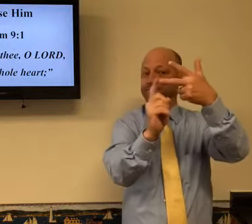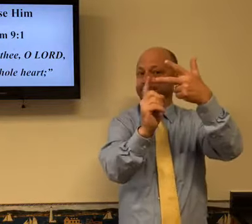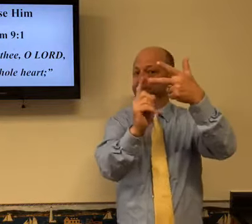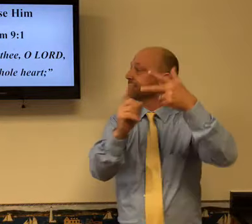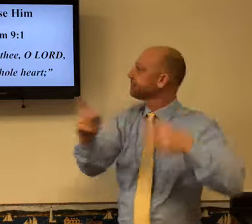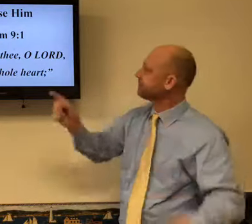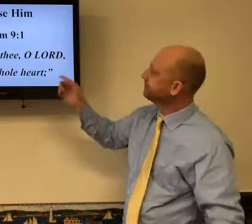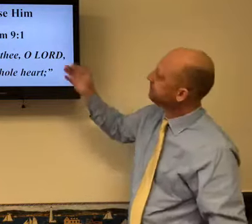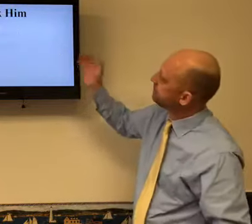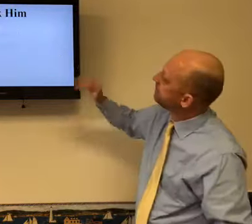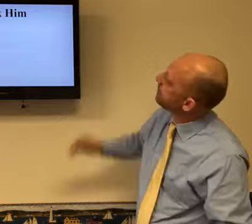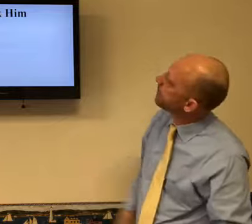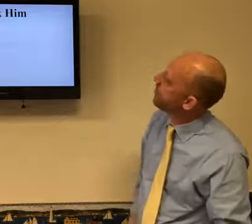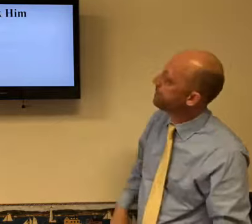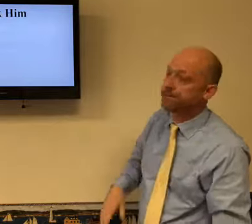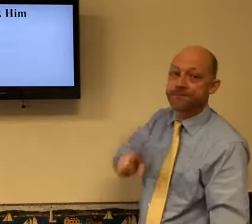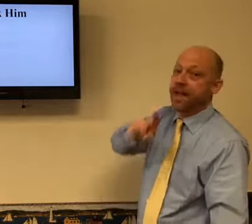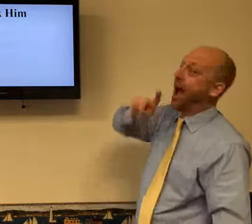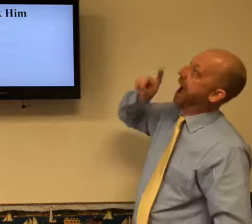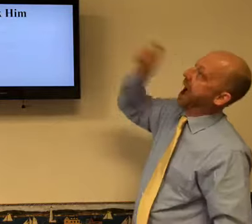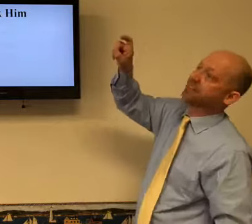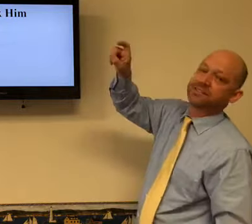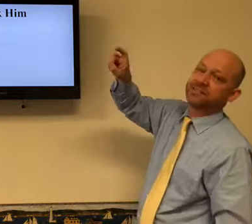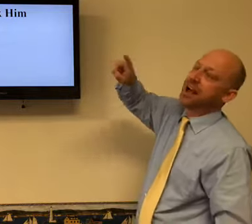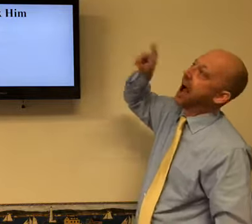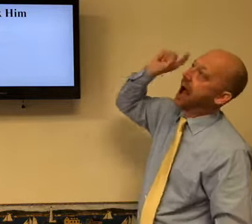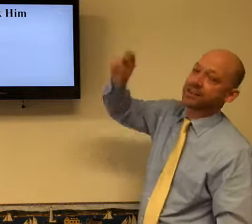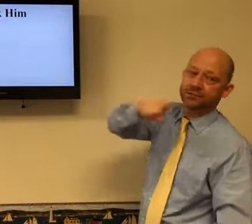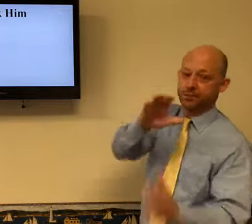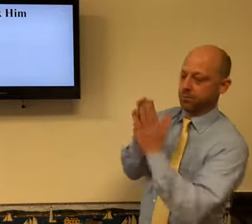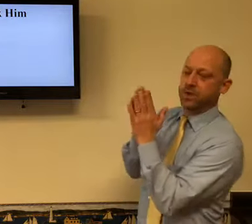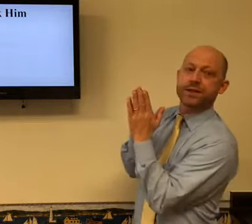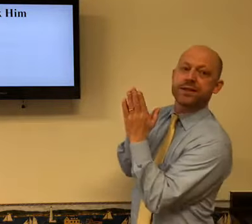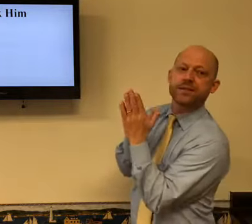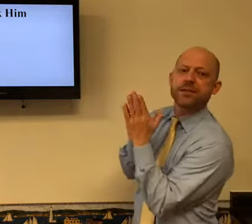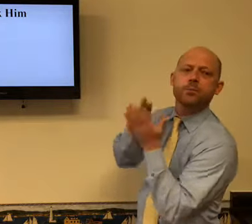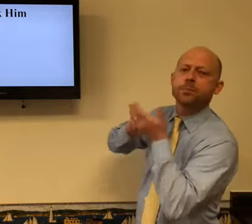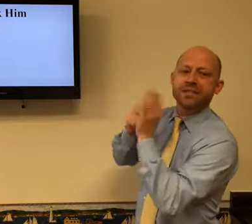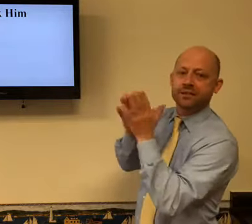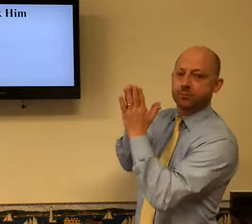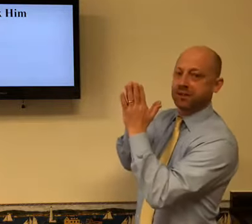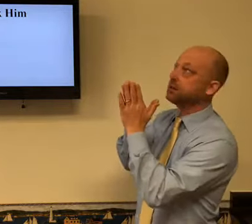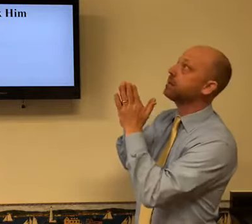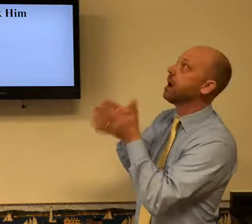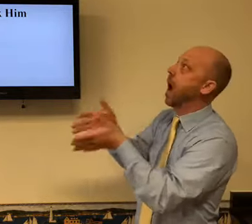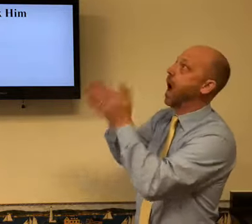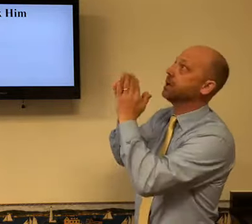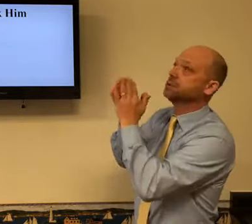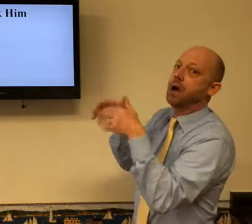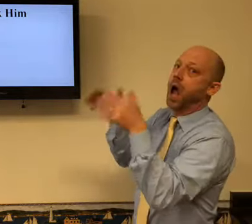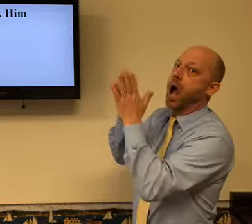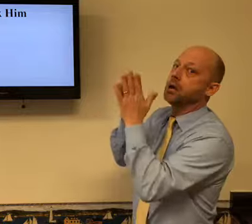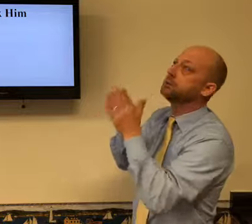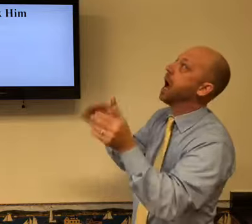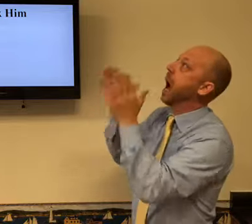And then I have one last third key to a good prayer life. Ask. Ask him. What does that mean? Ask.